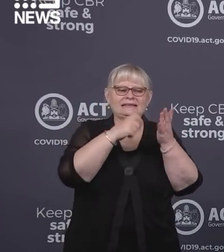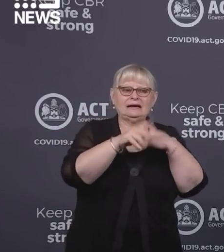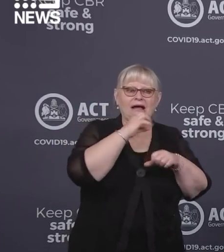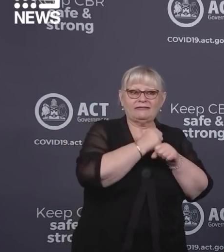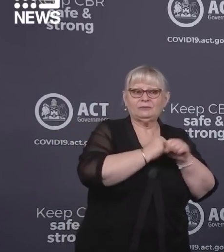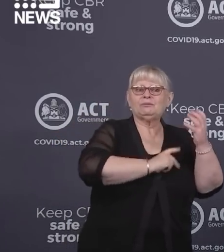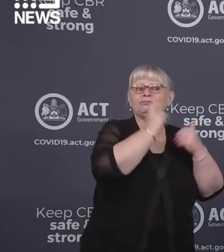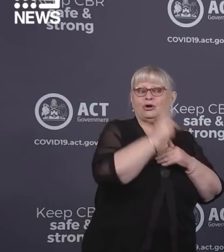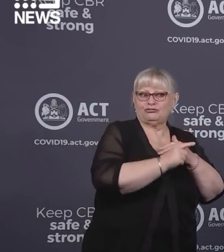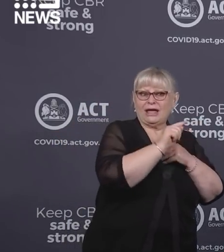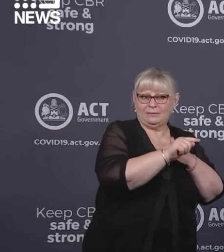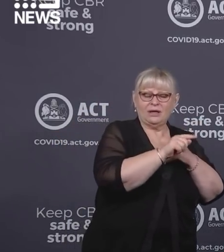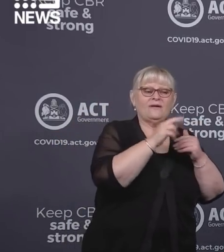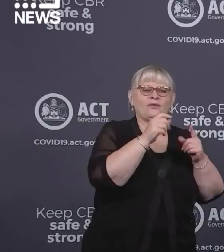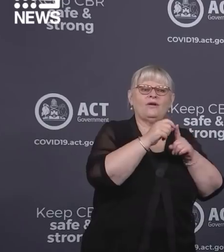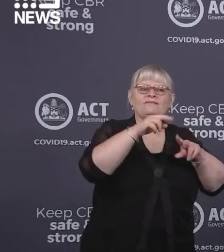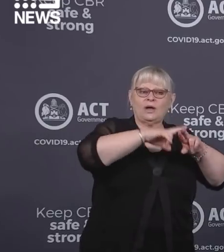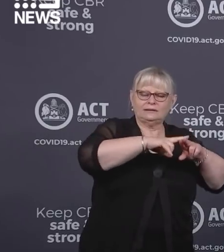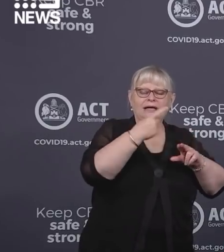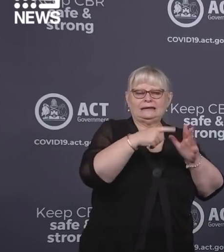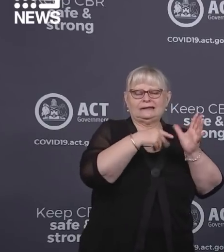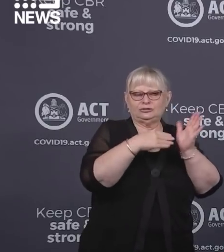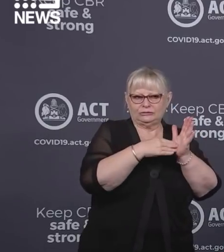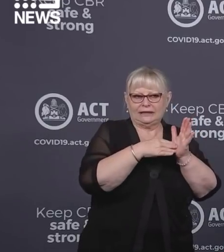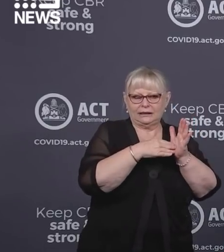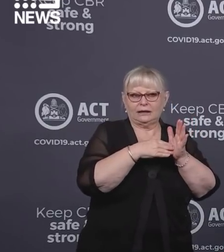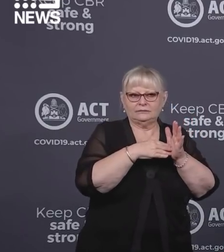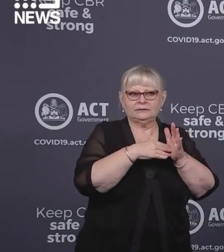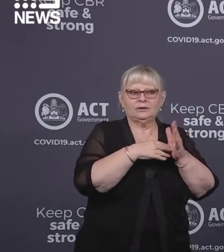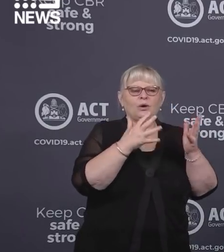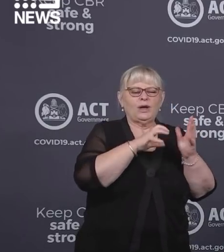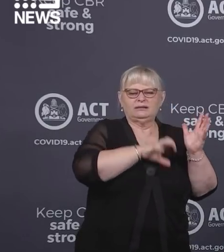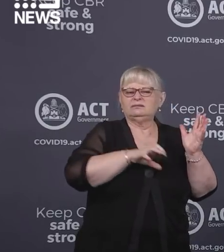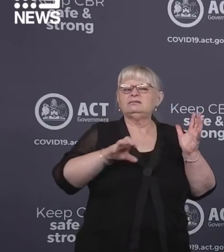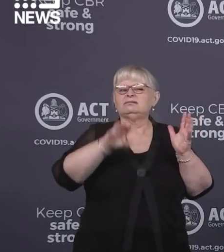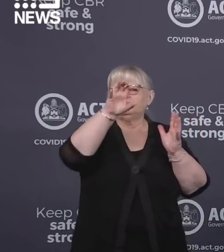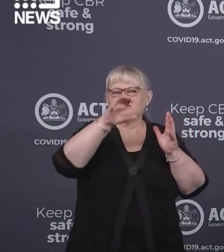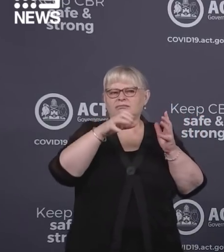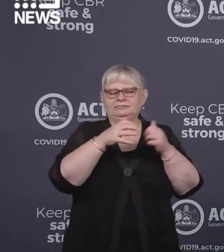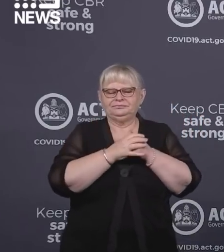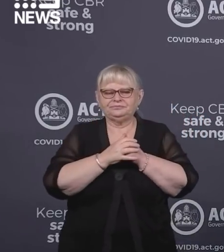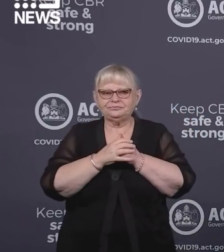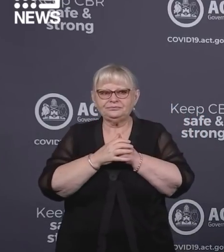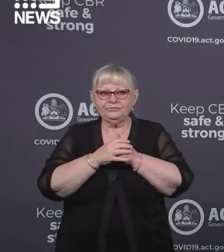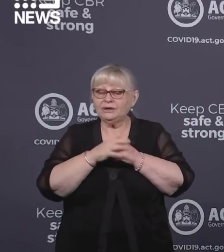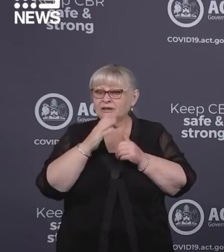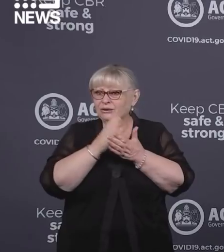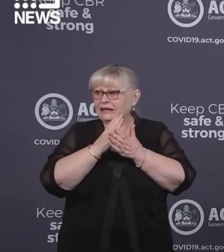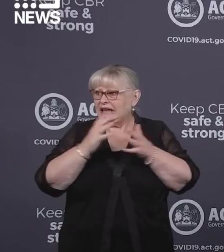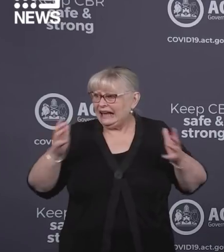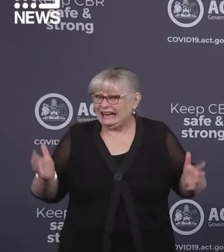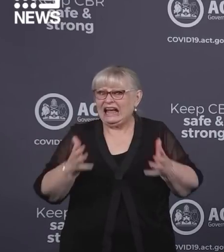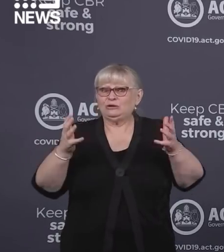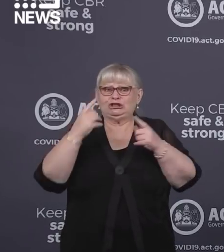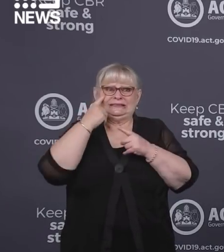government programs both Pfizer and AstraZeneca across our various clinics. It's encouraging to see how many people are